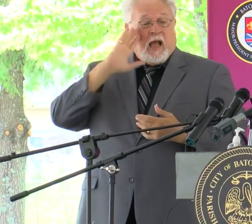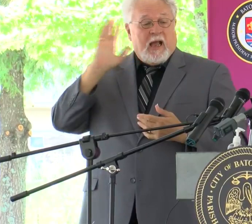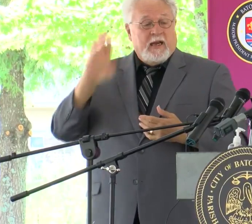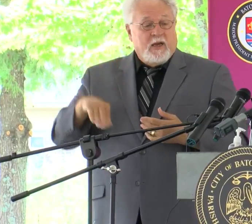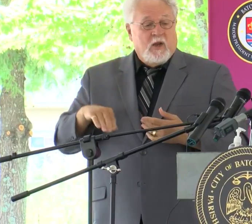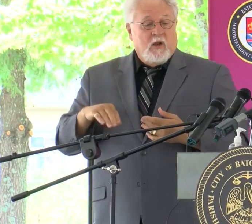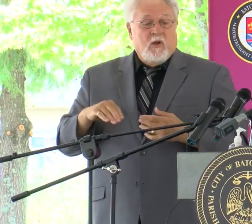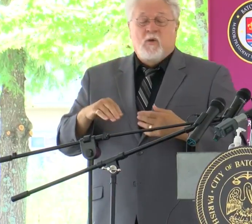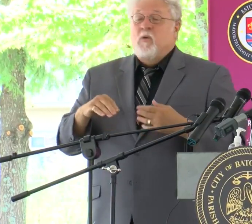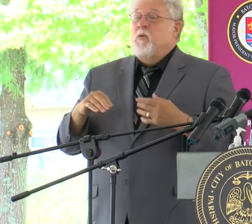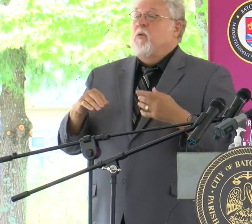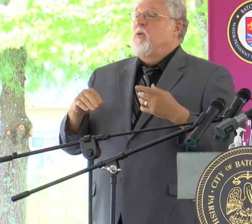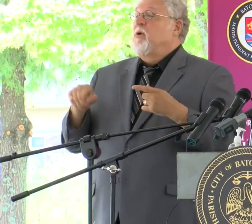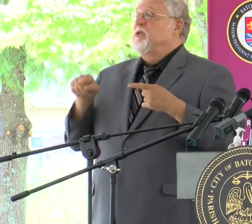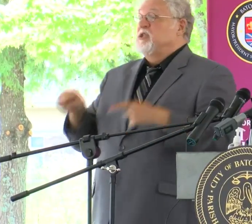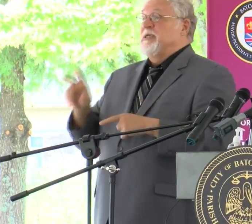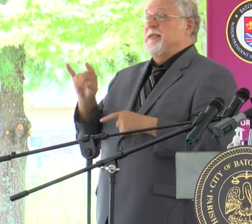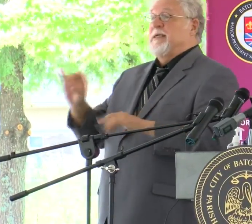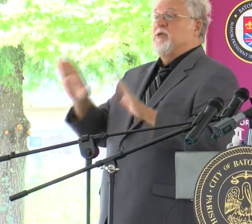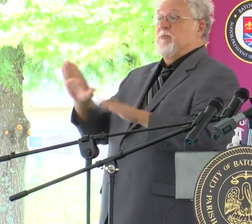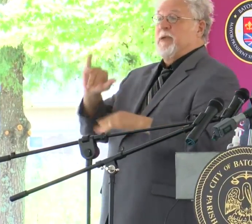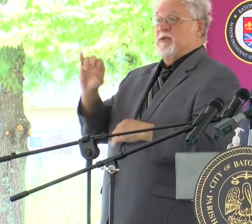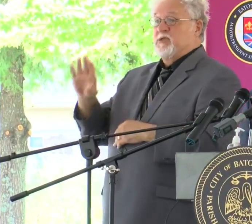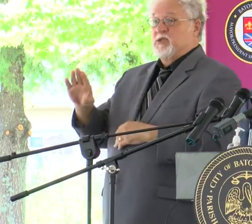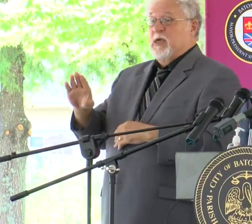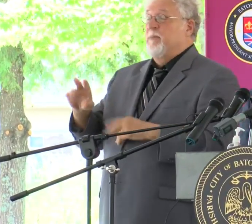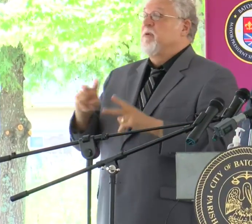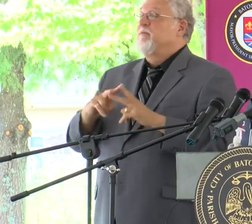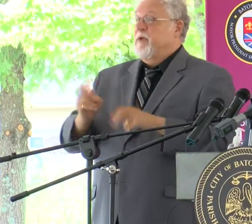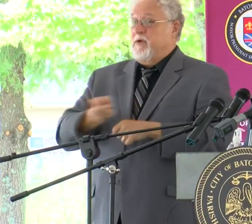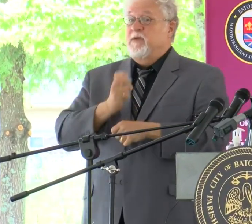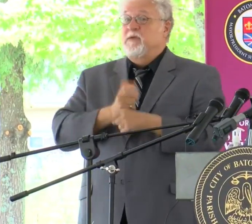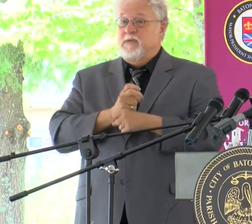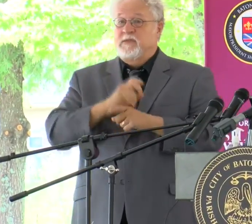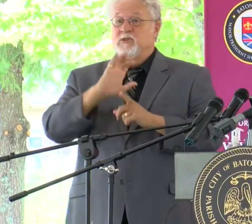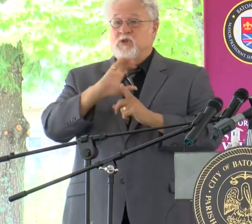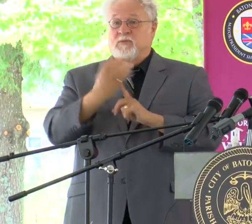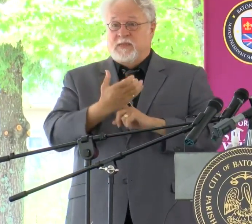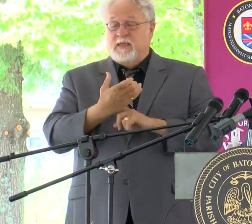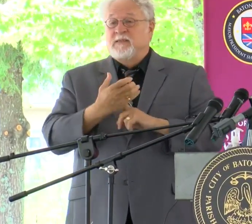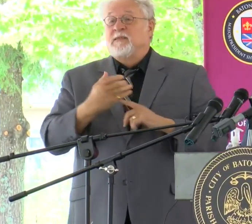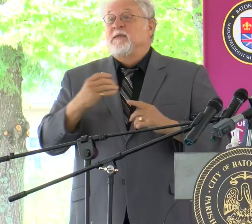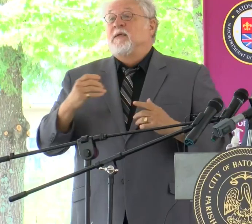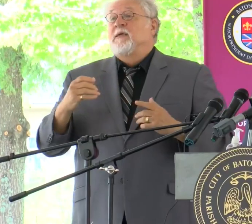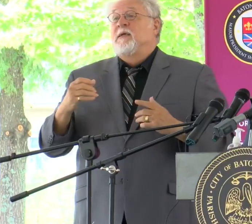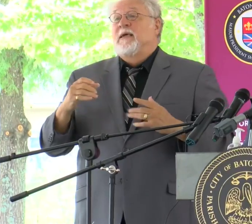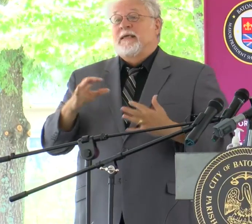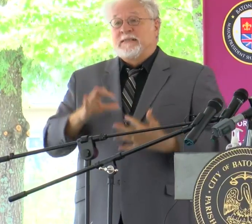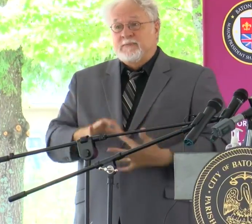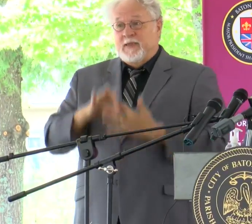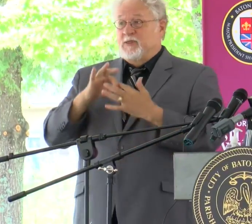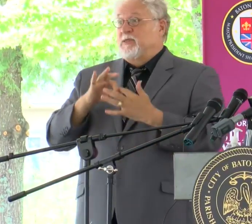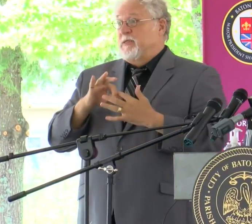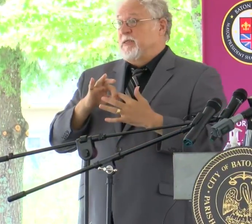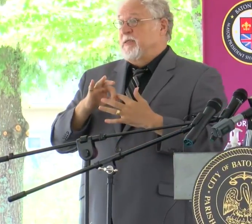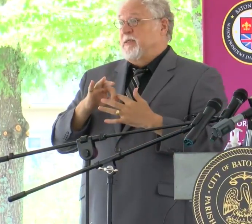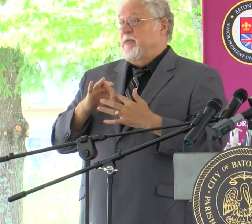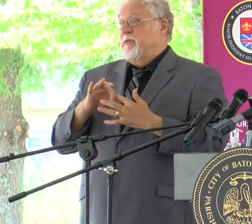that she's done a tremendous job in very, very difficult circumstances, especially as we